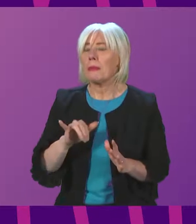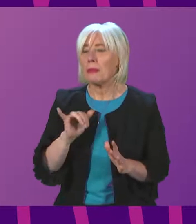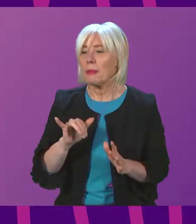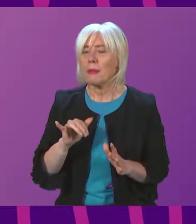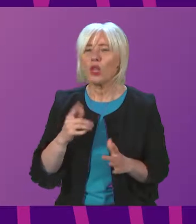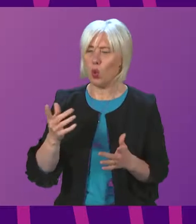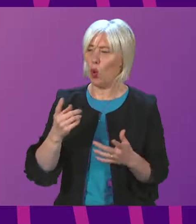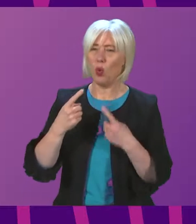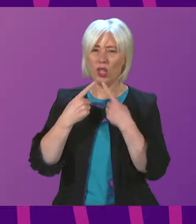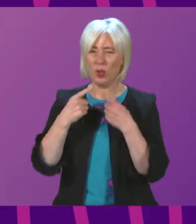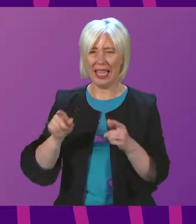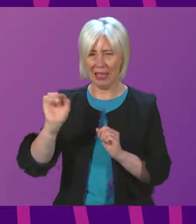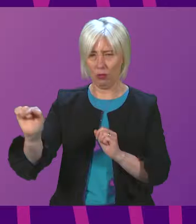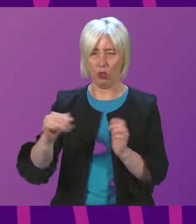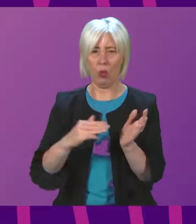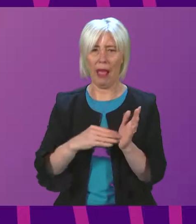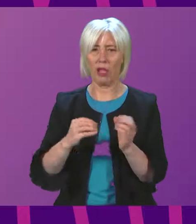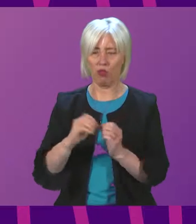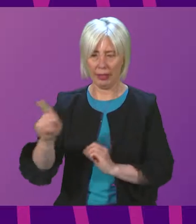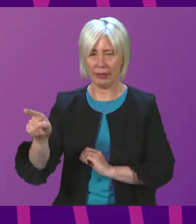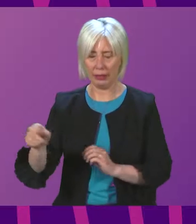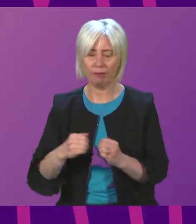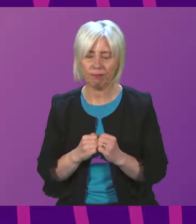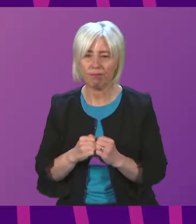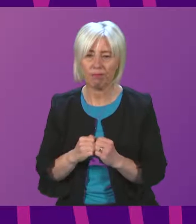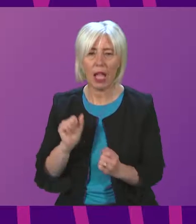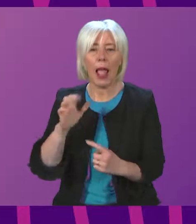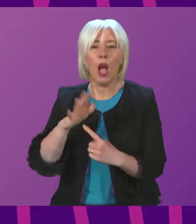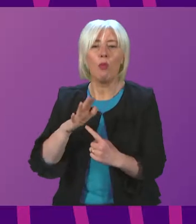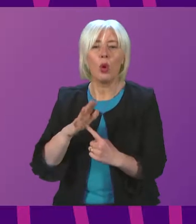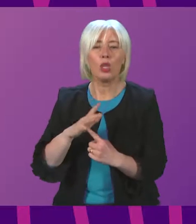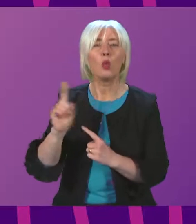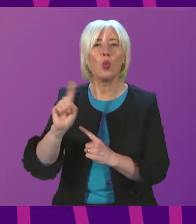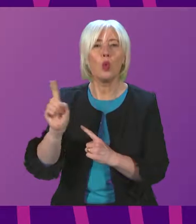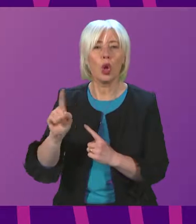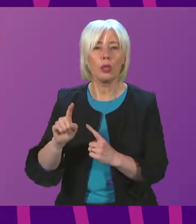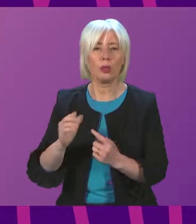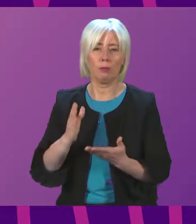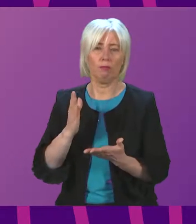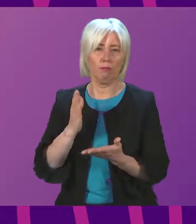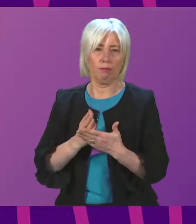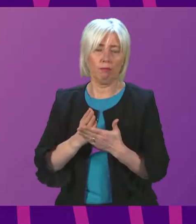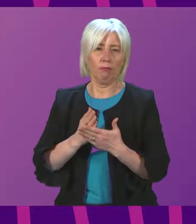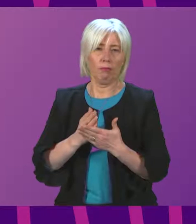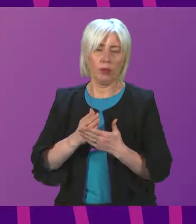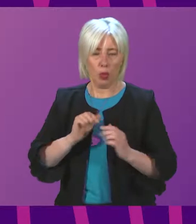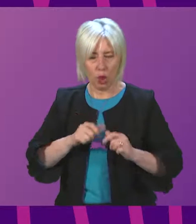to Myles Briggs that the important thing here is to get on with supporting and encouraging